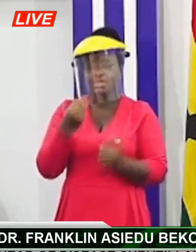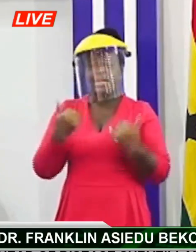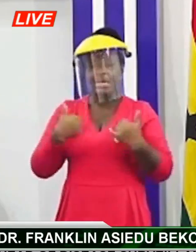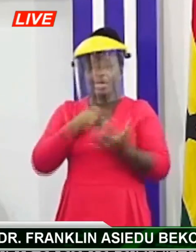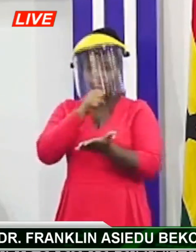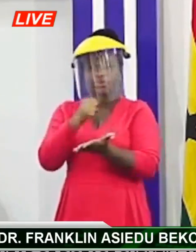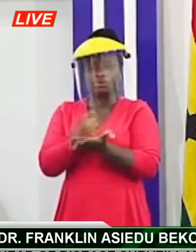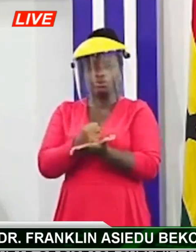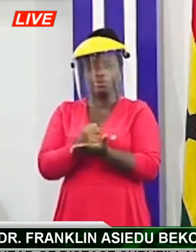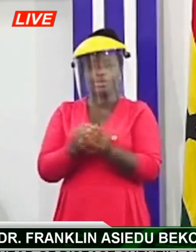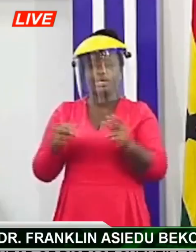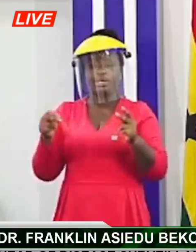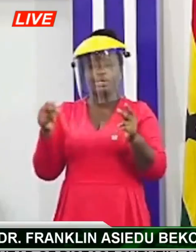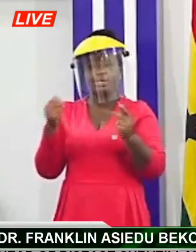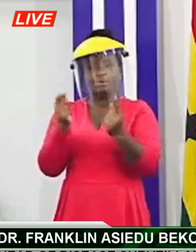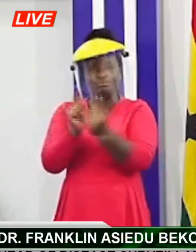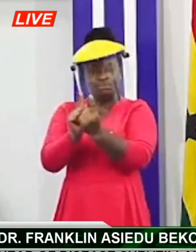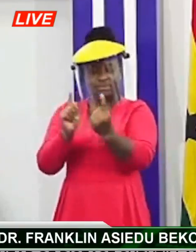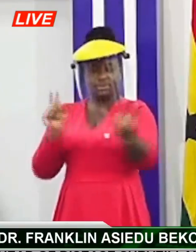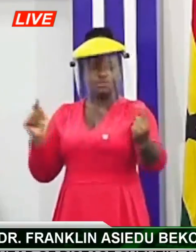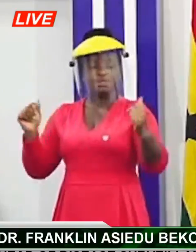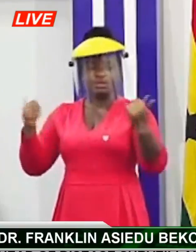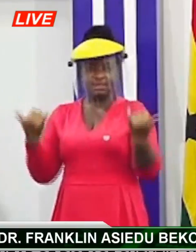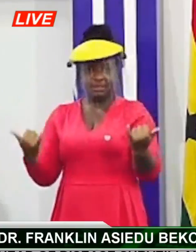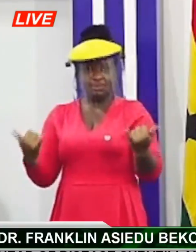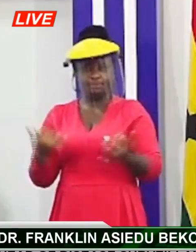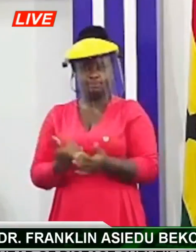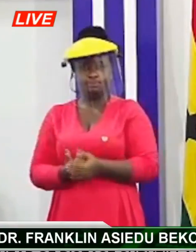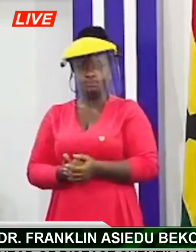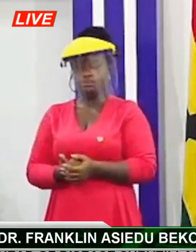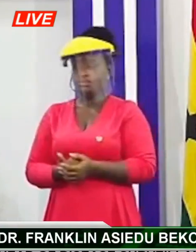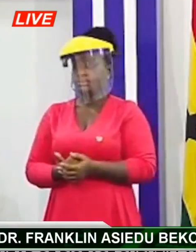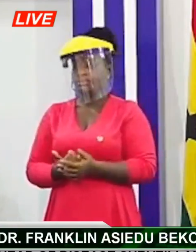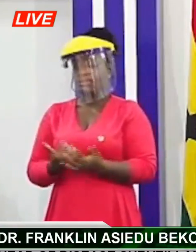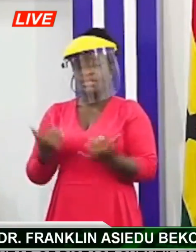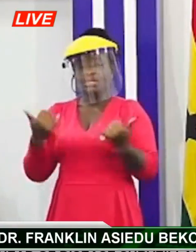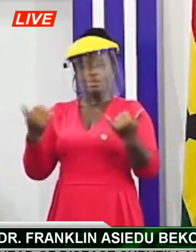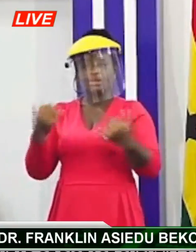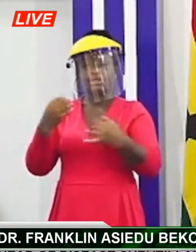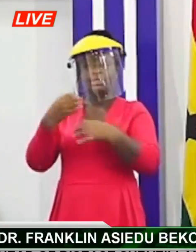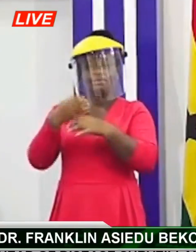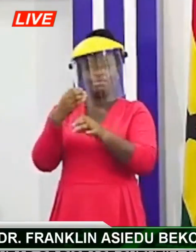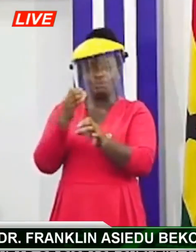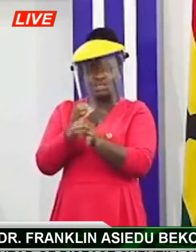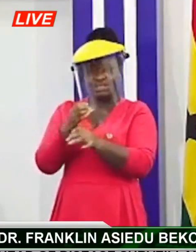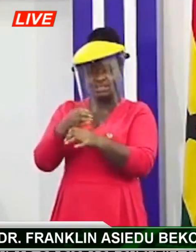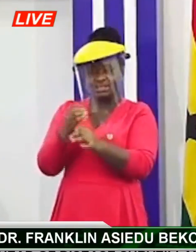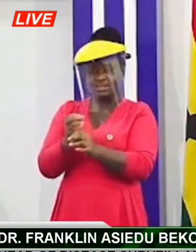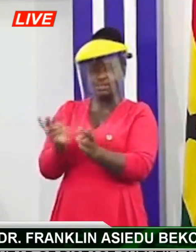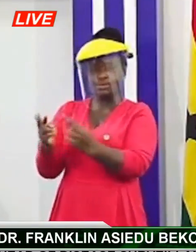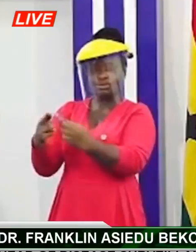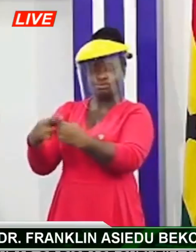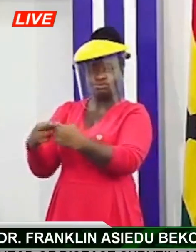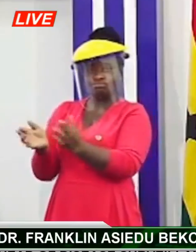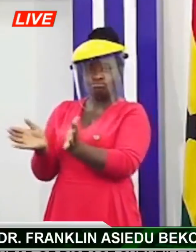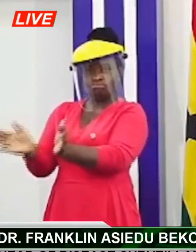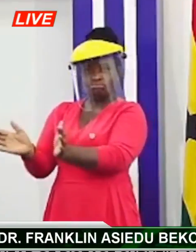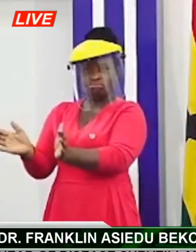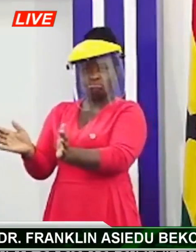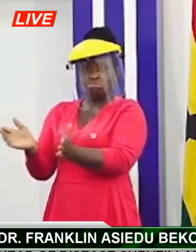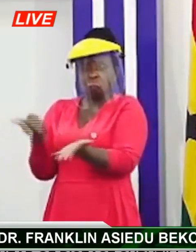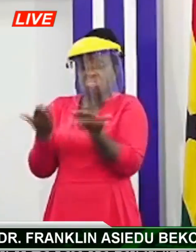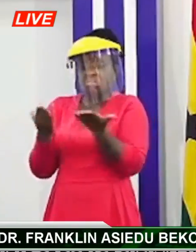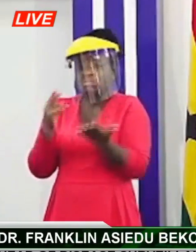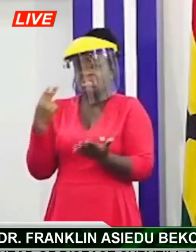distance now and then they they have created a holding room um to handle a suspected